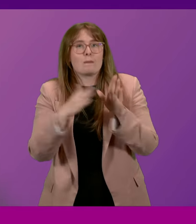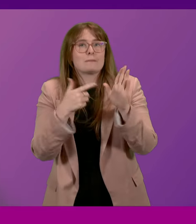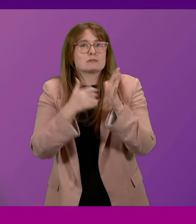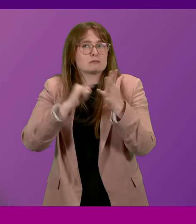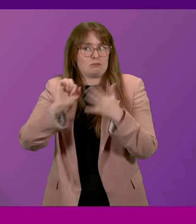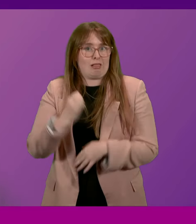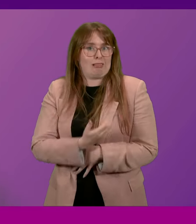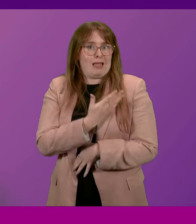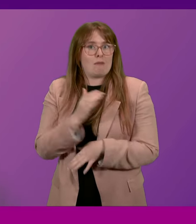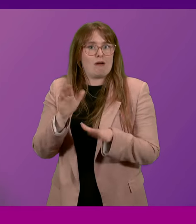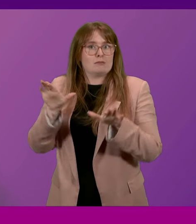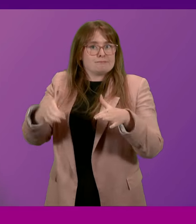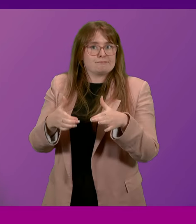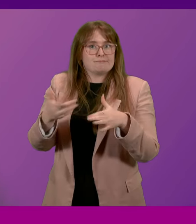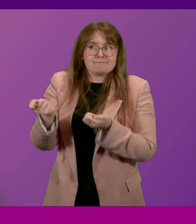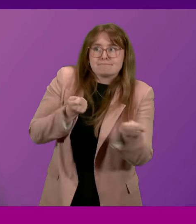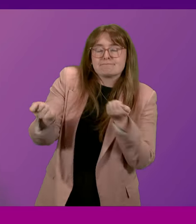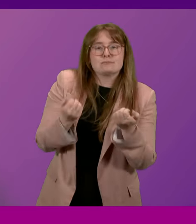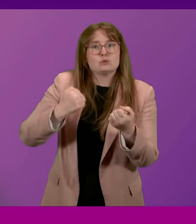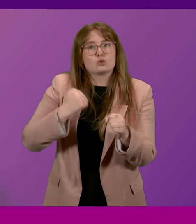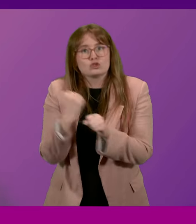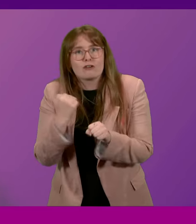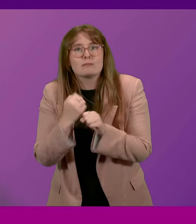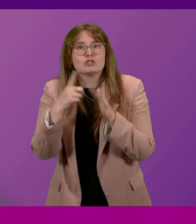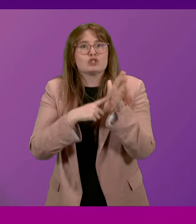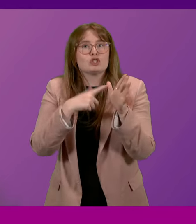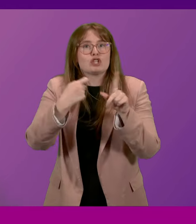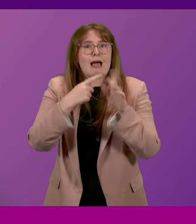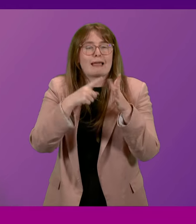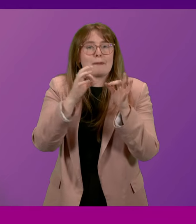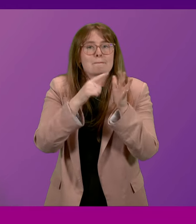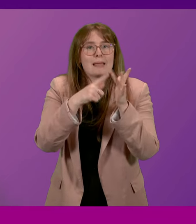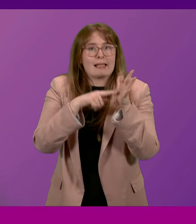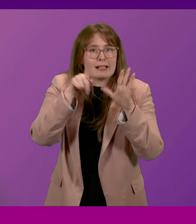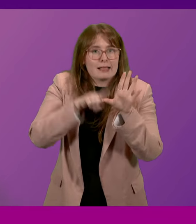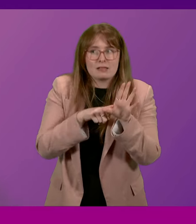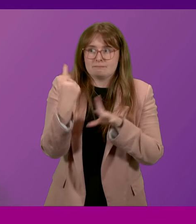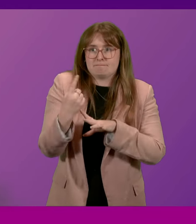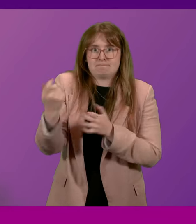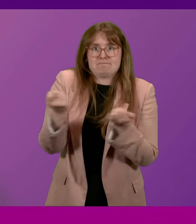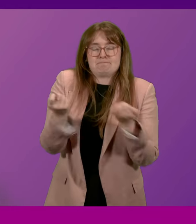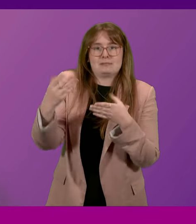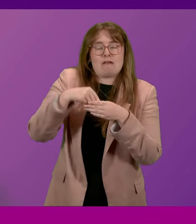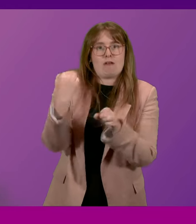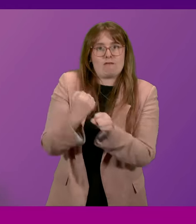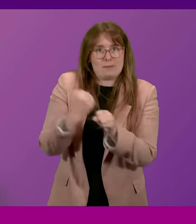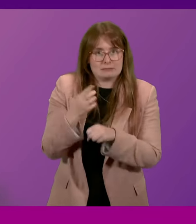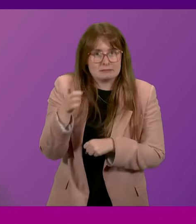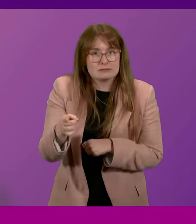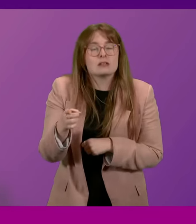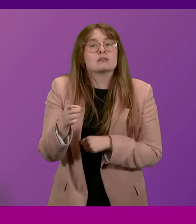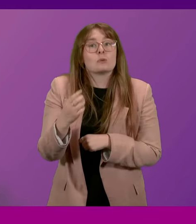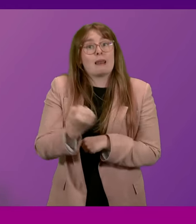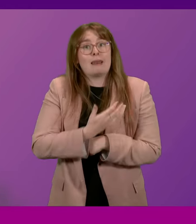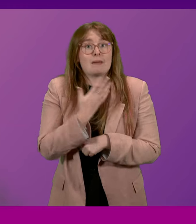party were in charge of the Scottish government and Jackie Bailey was, for a short period, a minister in that government, the Labour